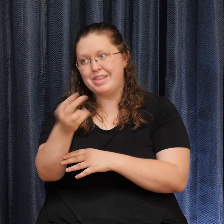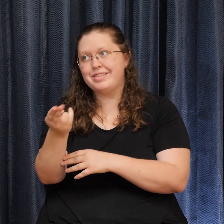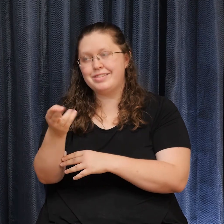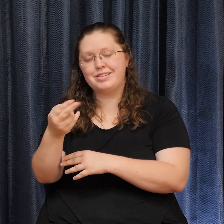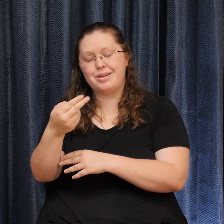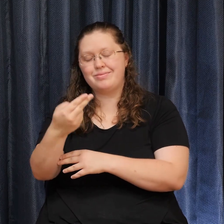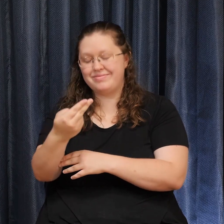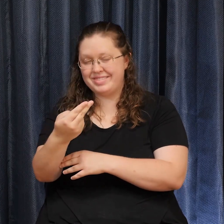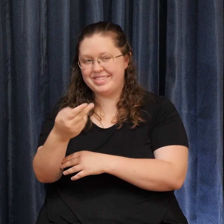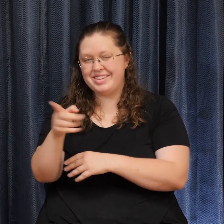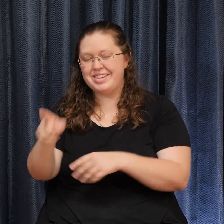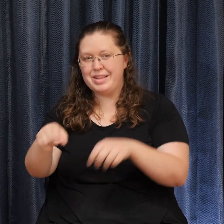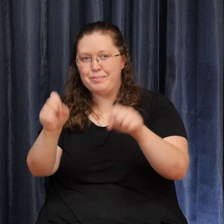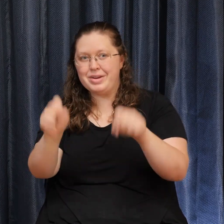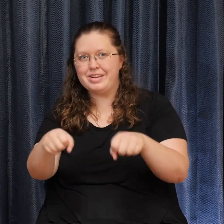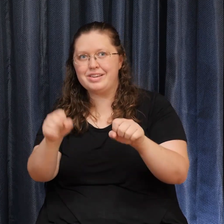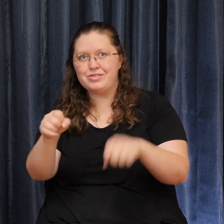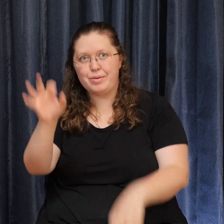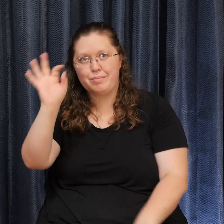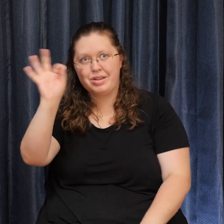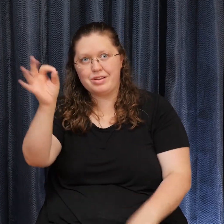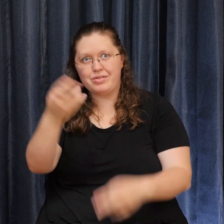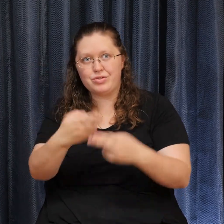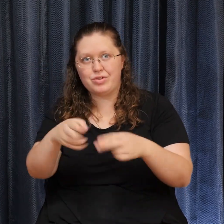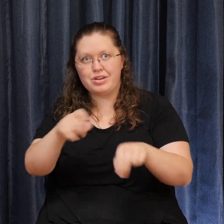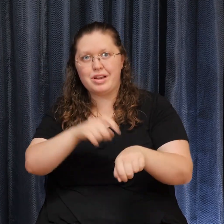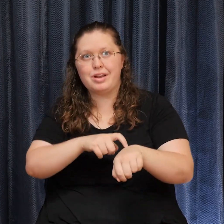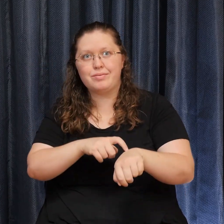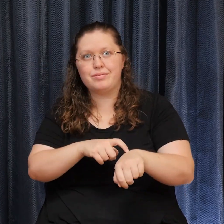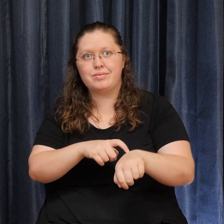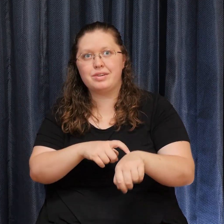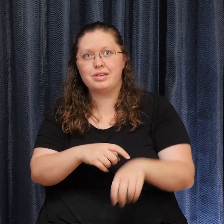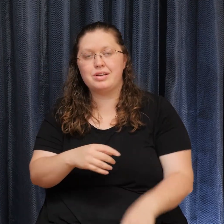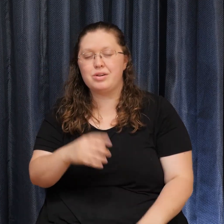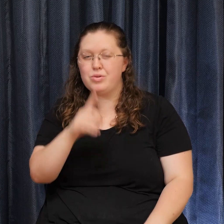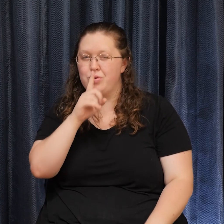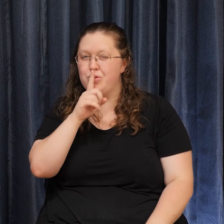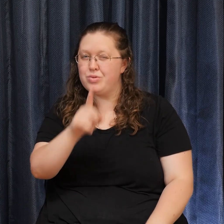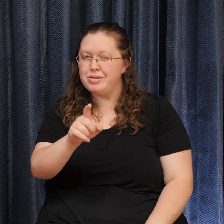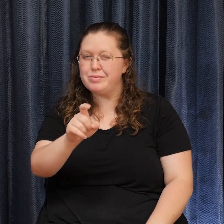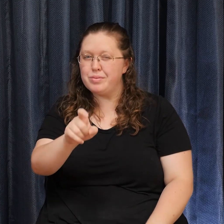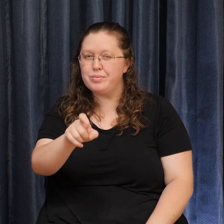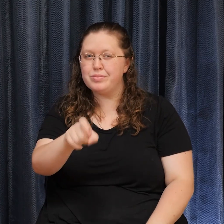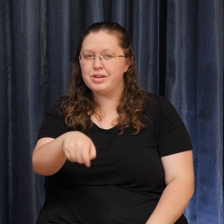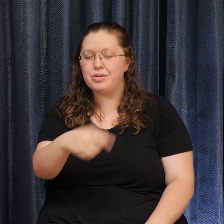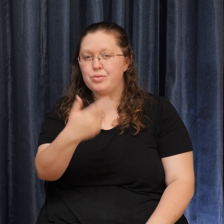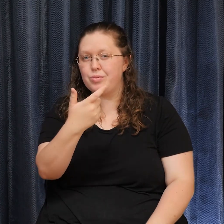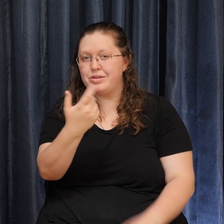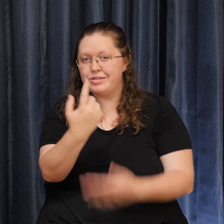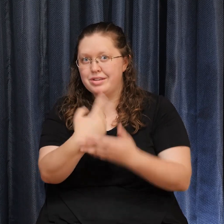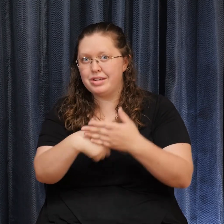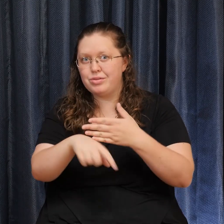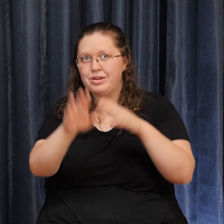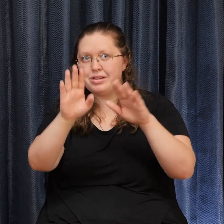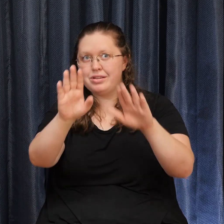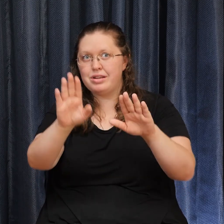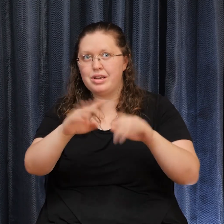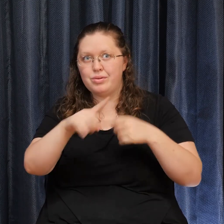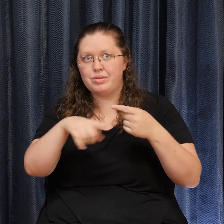Sunday. I know you're with us most every week, but especially next Sunday when Dr. Raz is here to deliver his message,